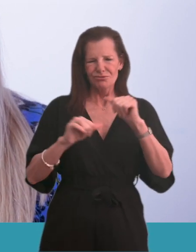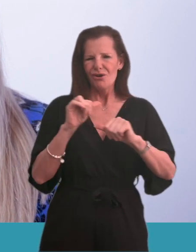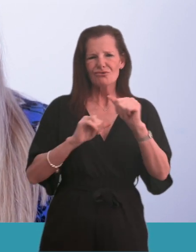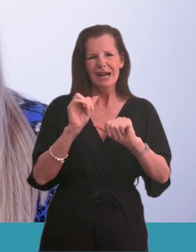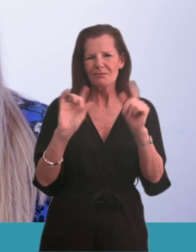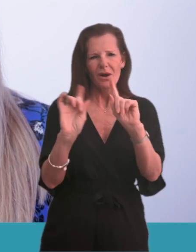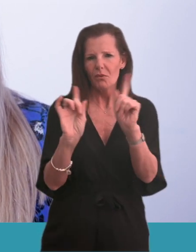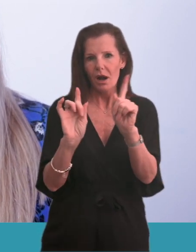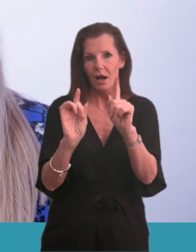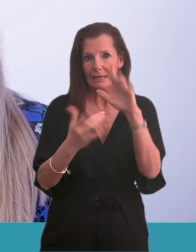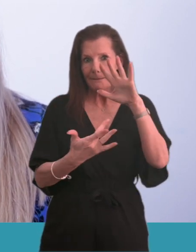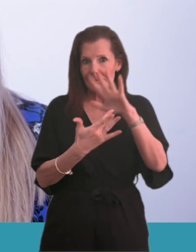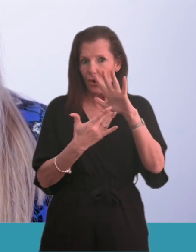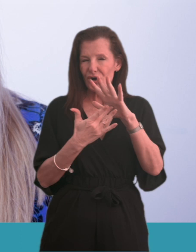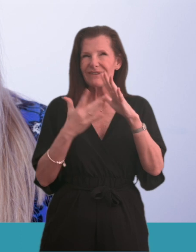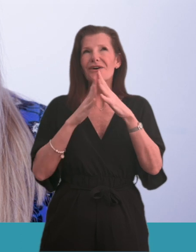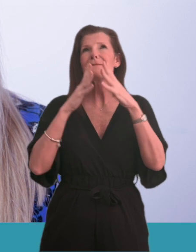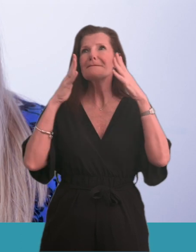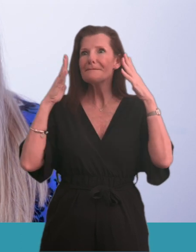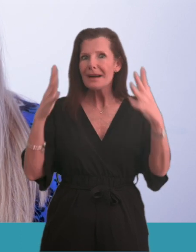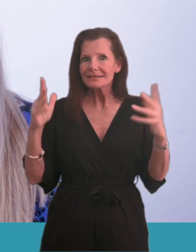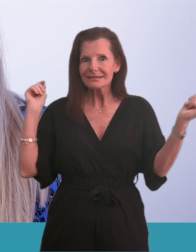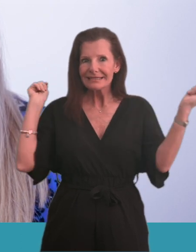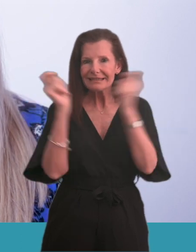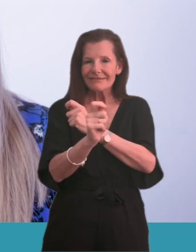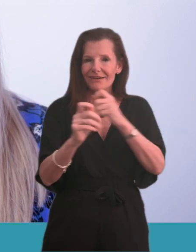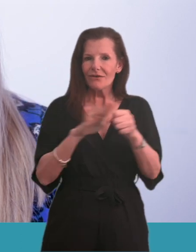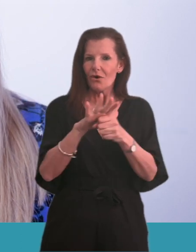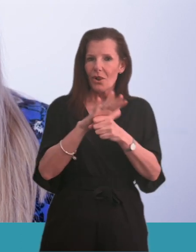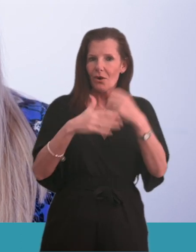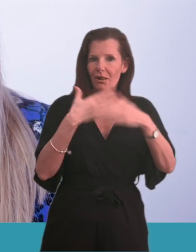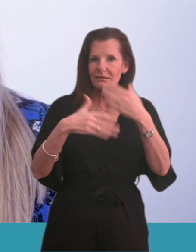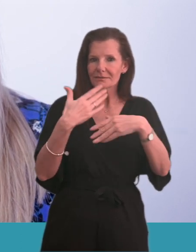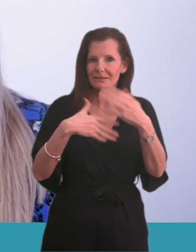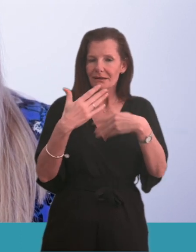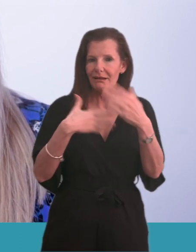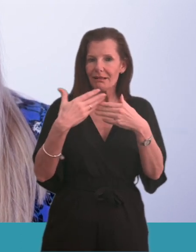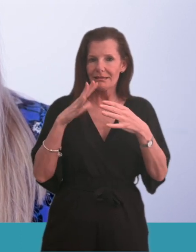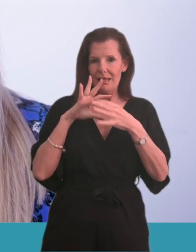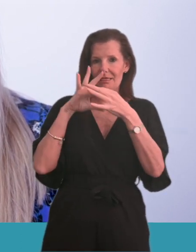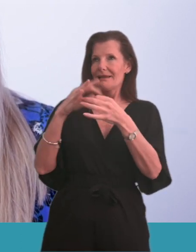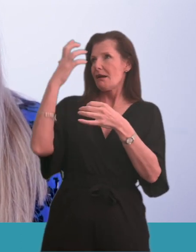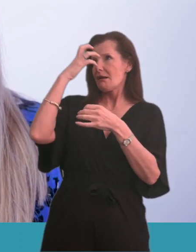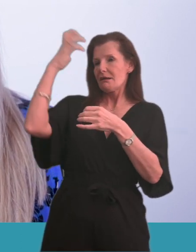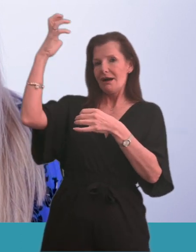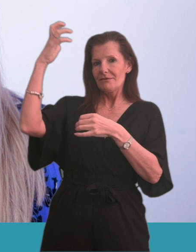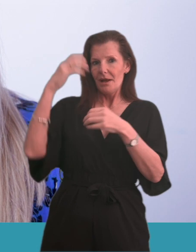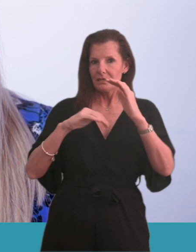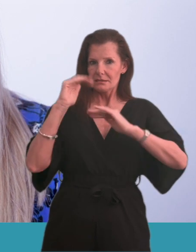This is an important chance to make a big change to our local hospitals. It is part of the government's plan to build 40